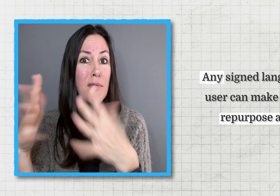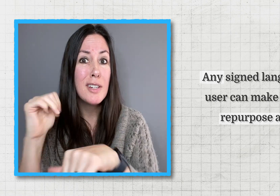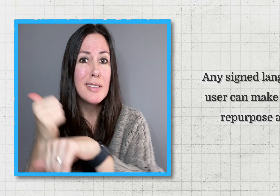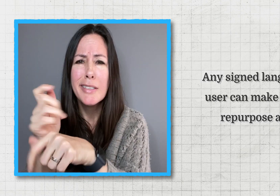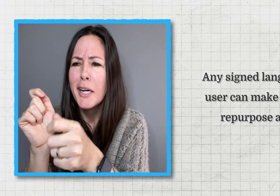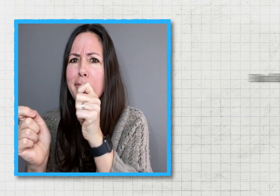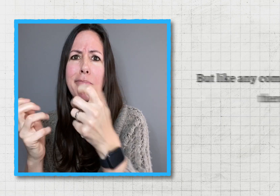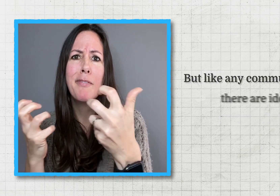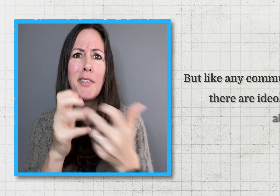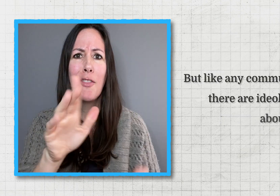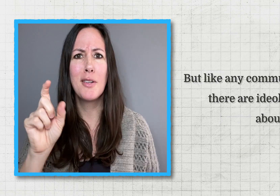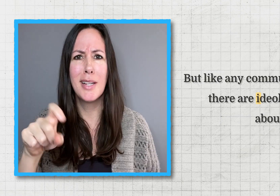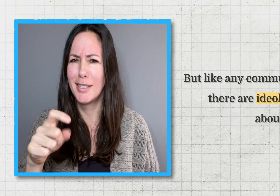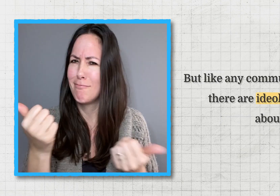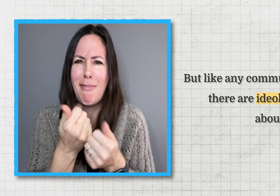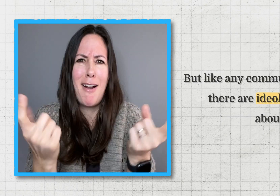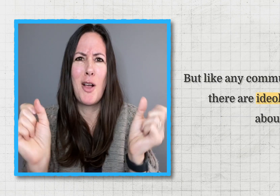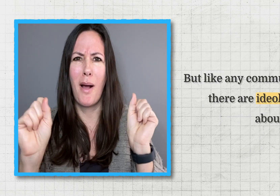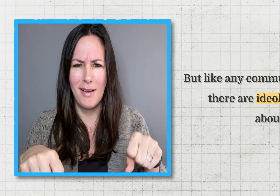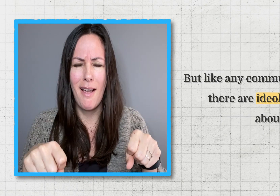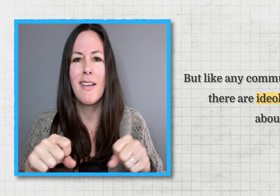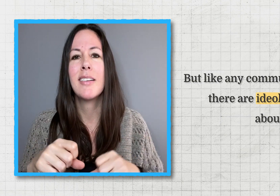But like any community there's ideologies about this.